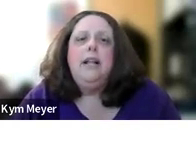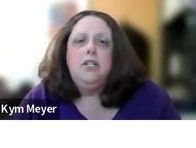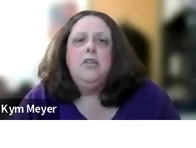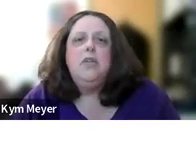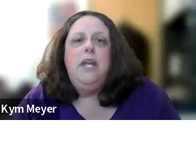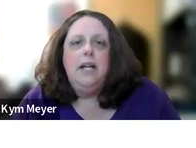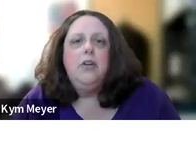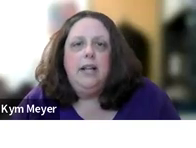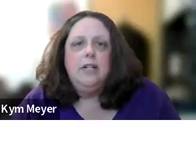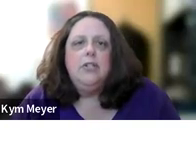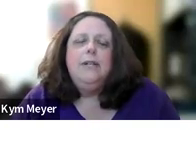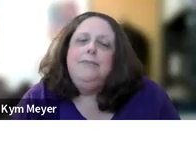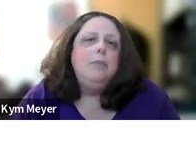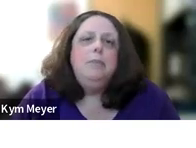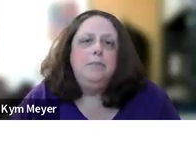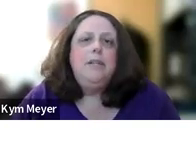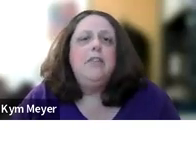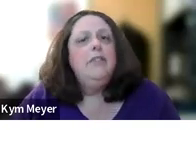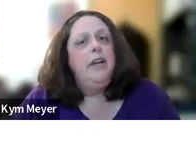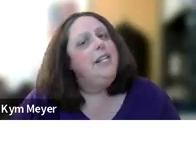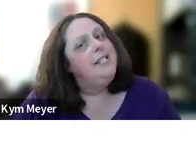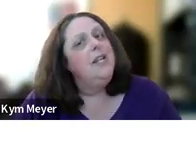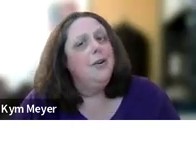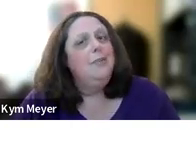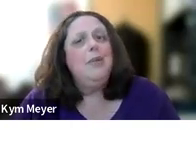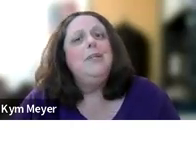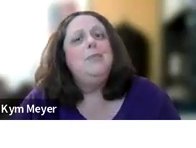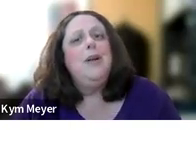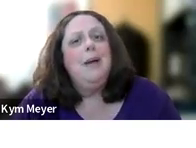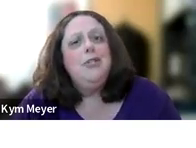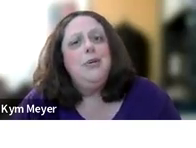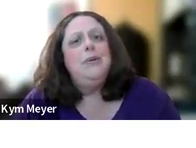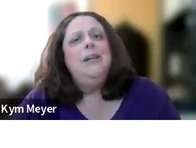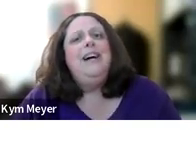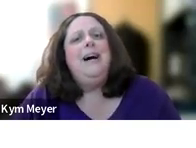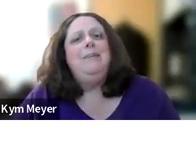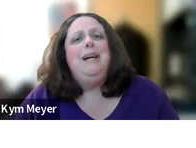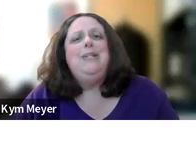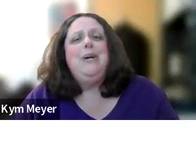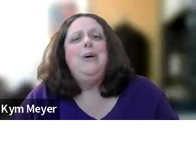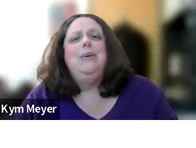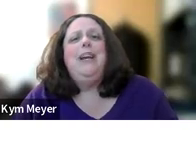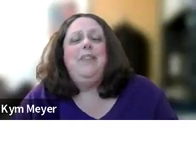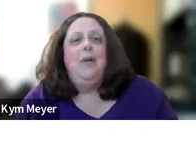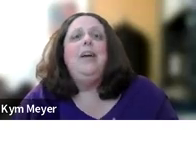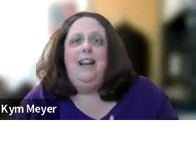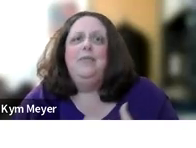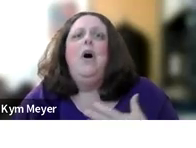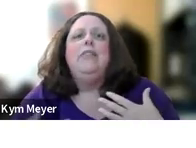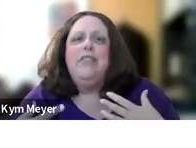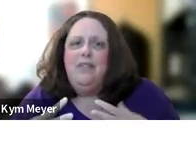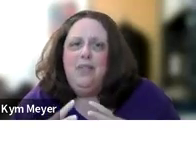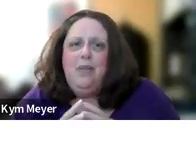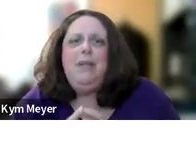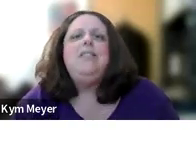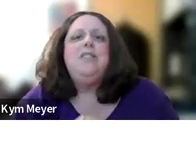need to learn English so he can learn English. Nope. Deaf and hard of hearing kids can learn more than one spoken language too. Um, and so if, you know, again, if